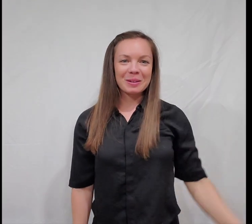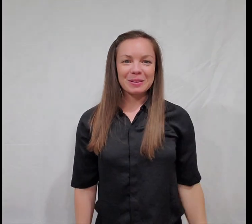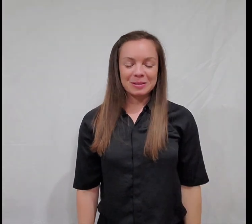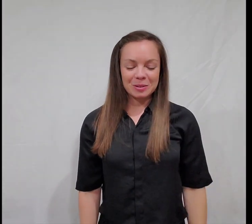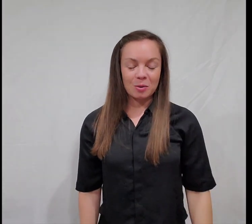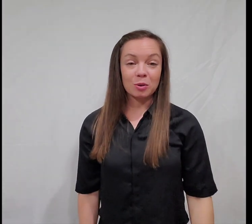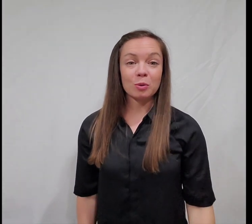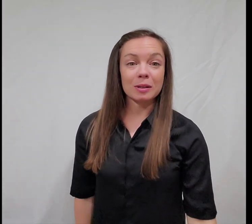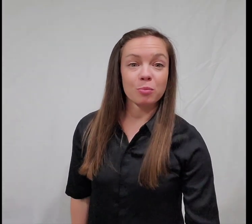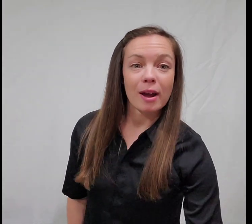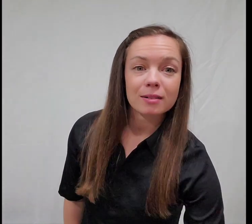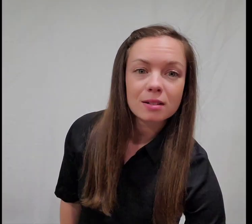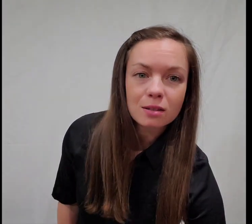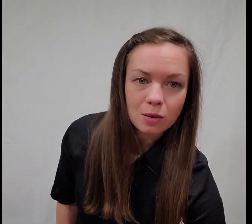So you can practice those.